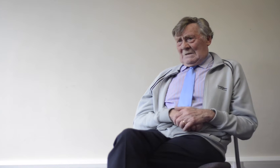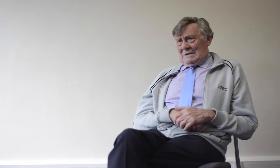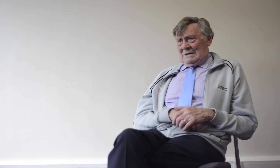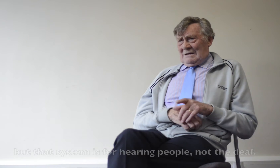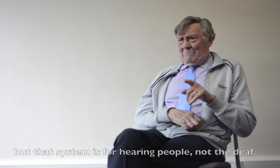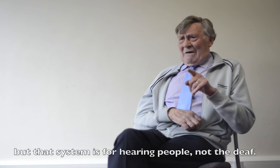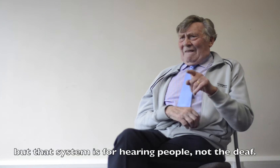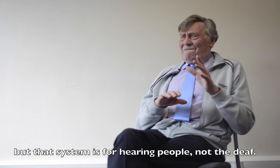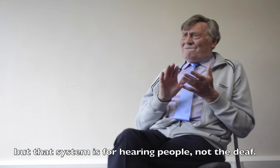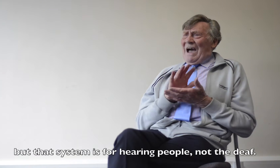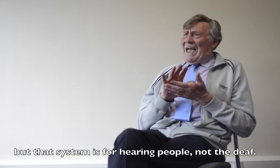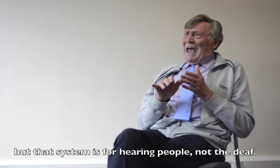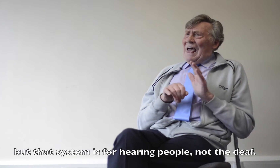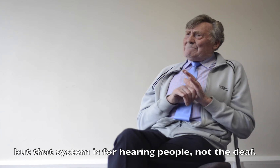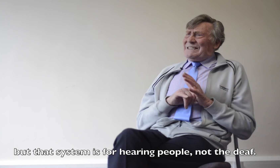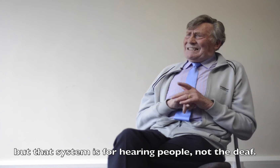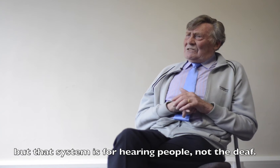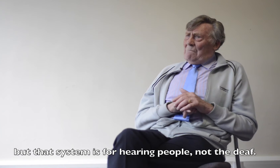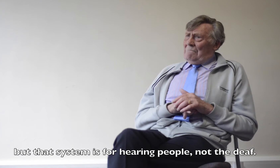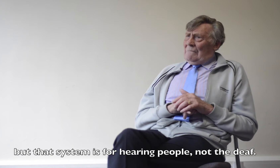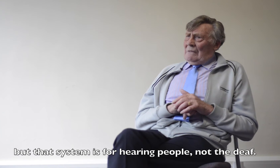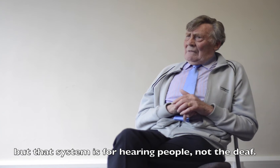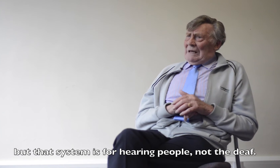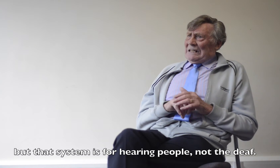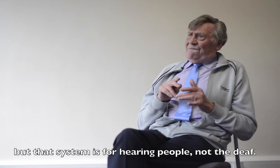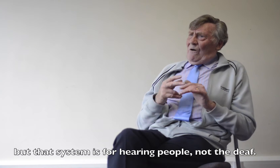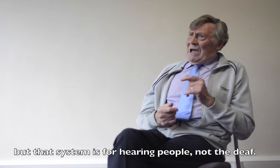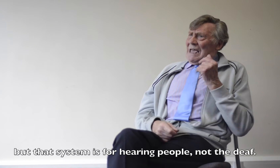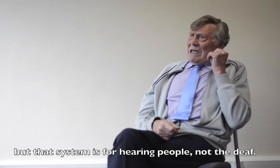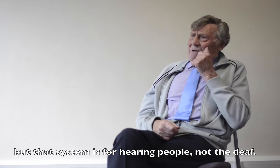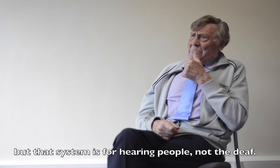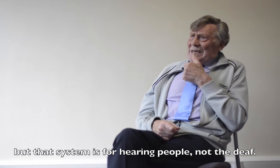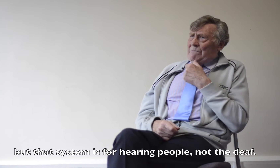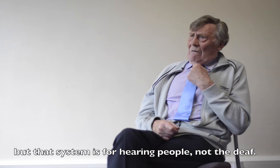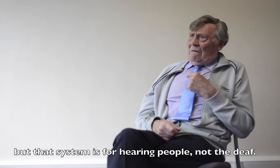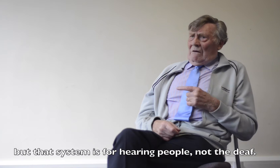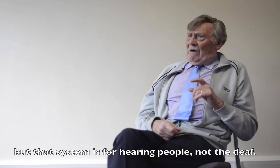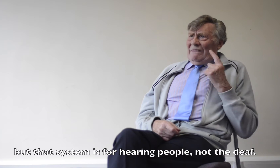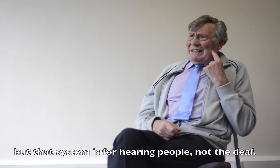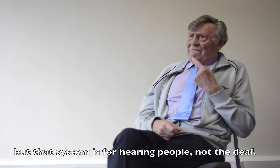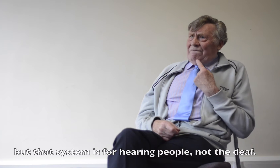But the fire alarm system is firing people. the Deaf